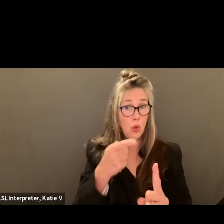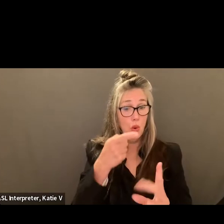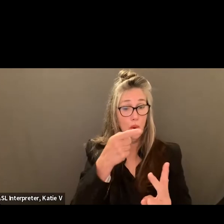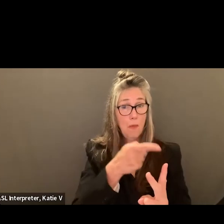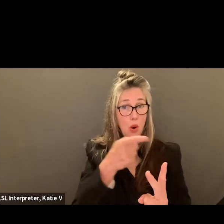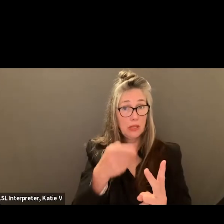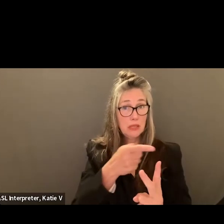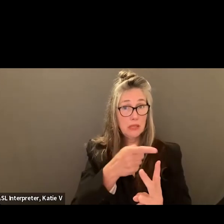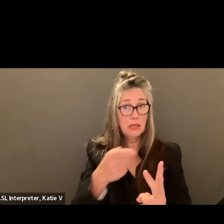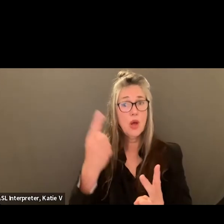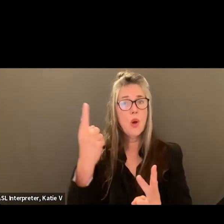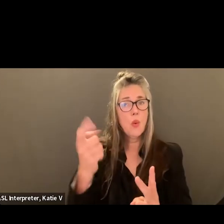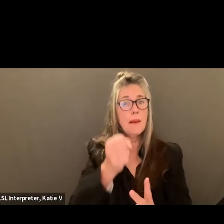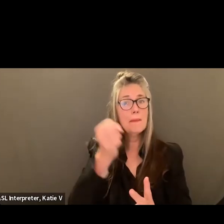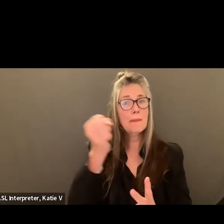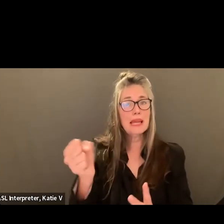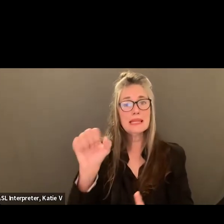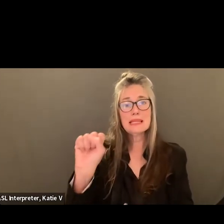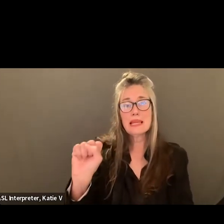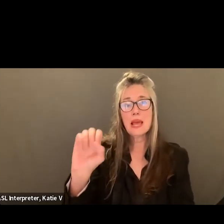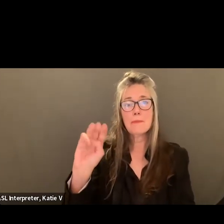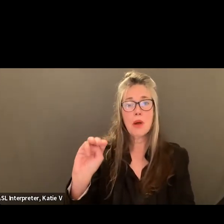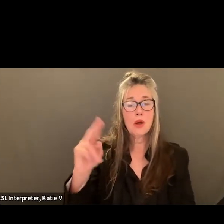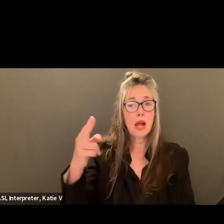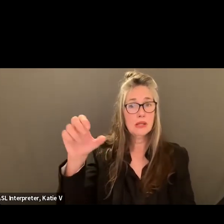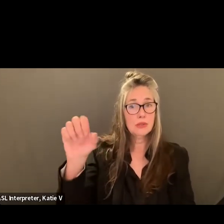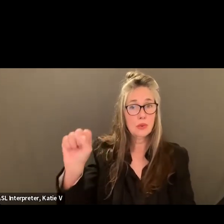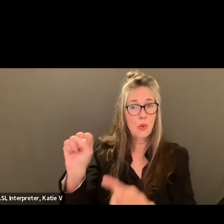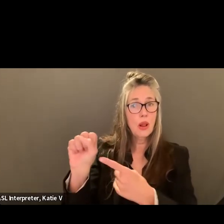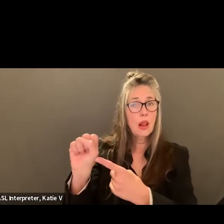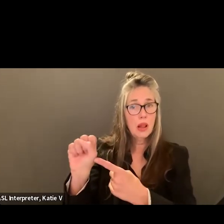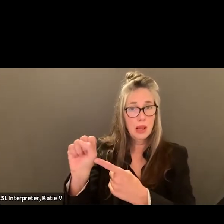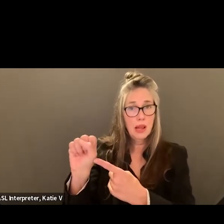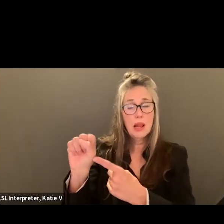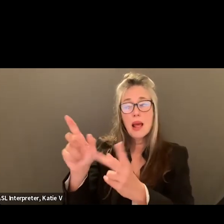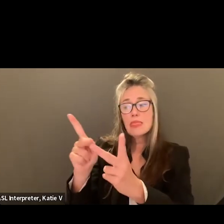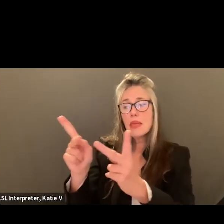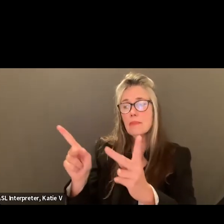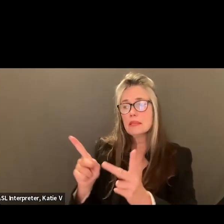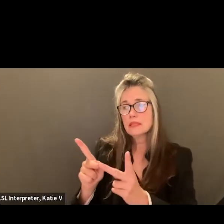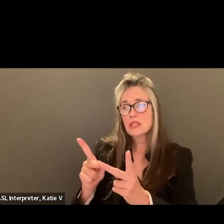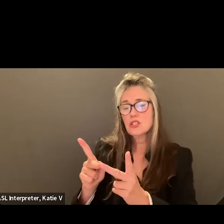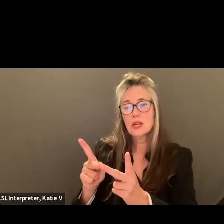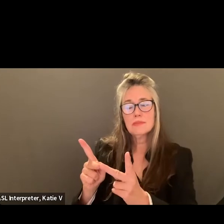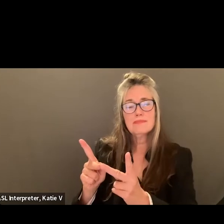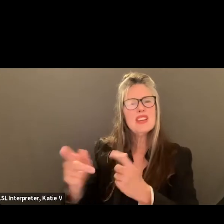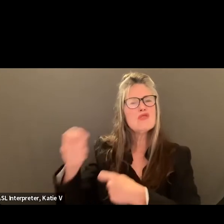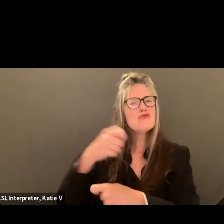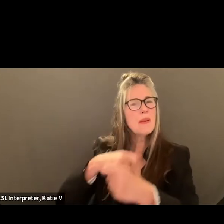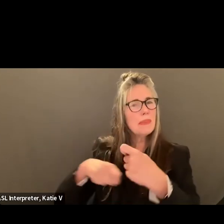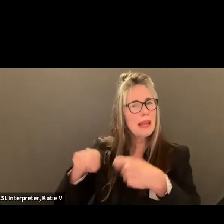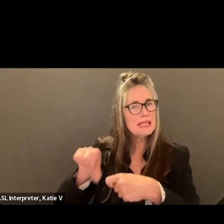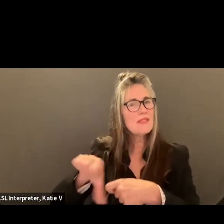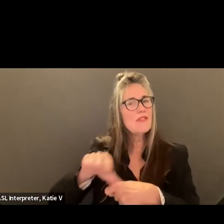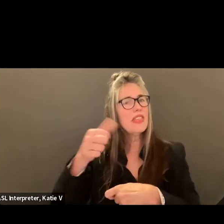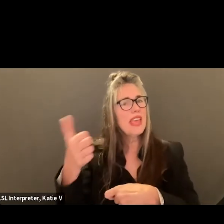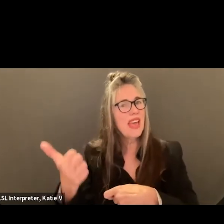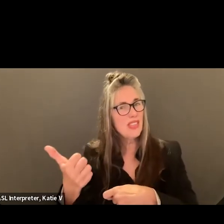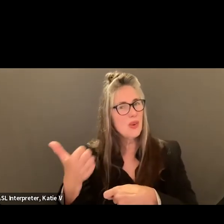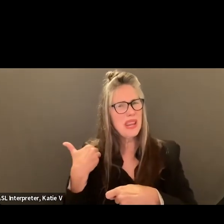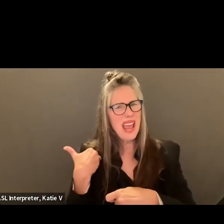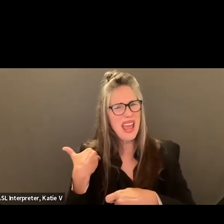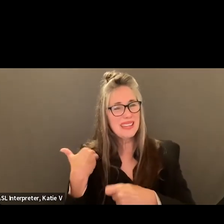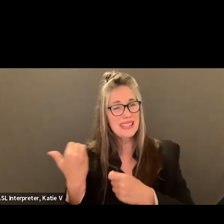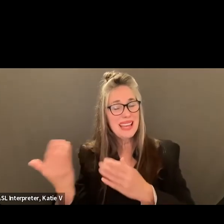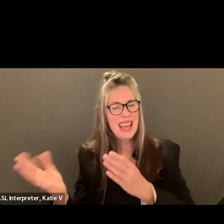actually placed at San Marcos High School and that position will take the place of the extra hours that we have